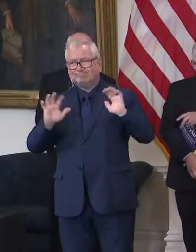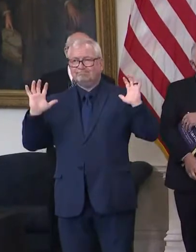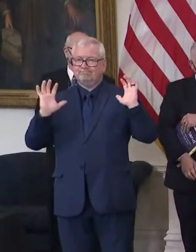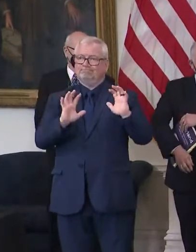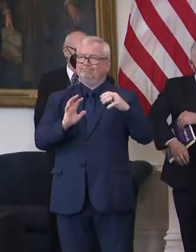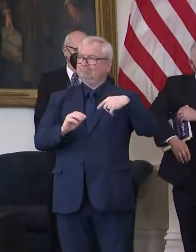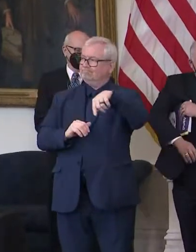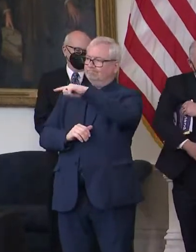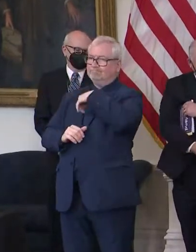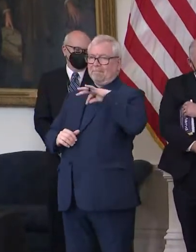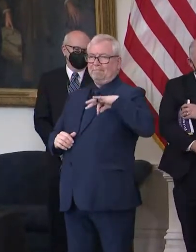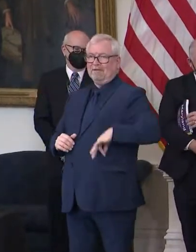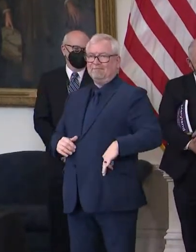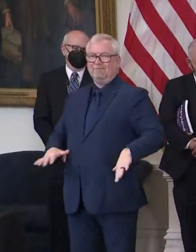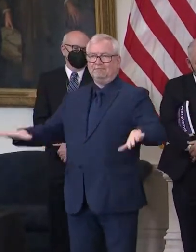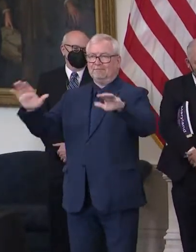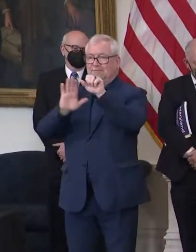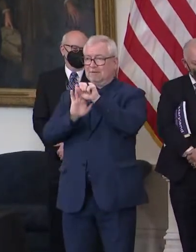my mask on here, John.